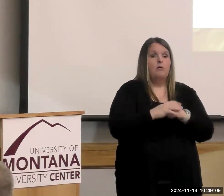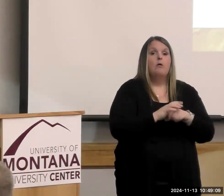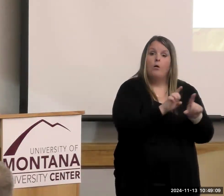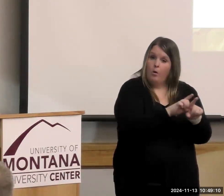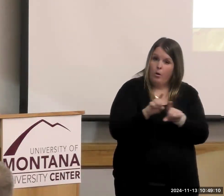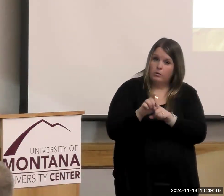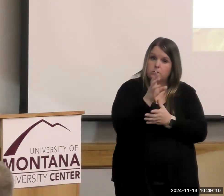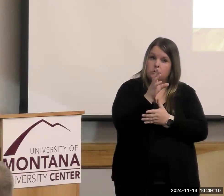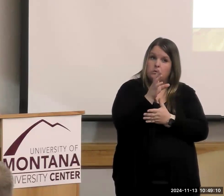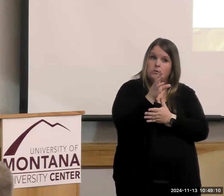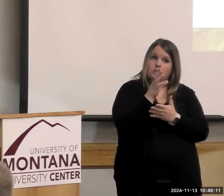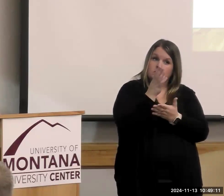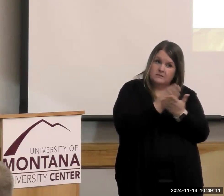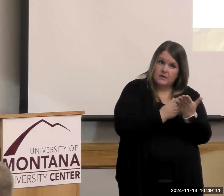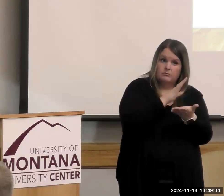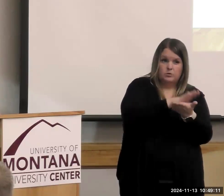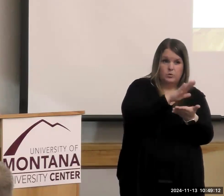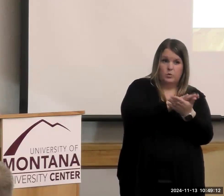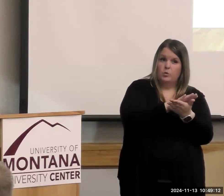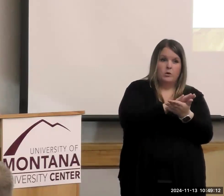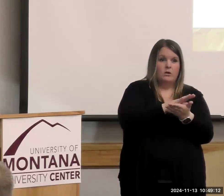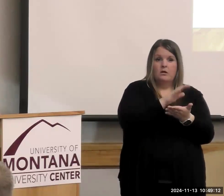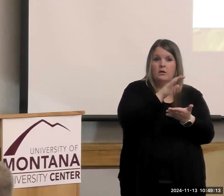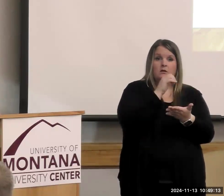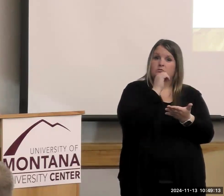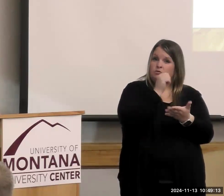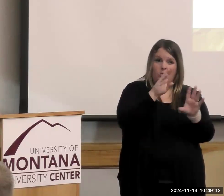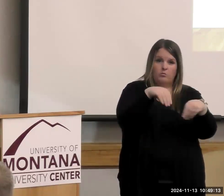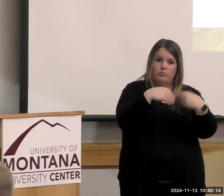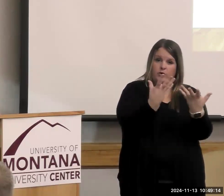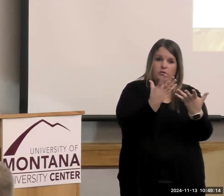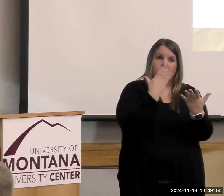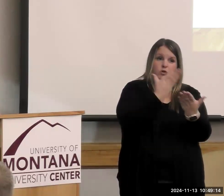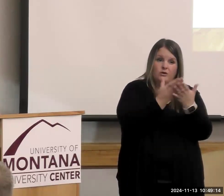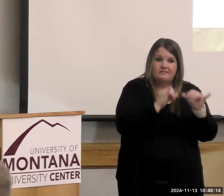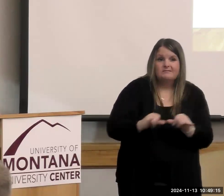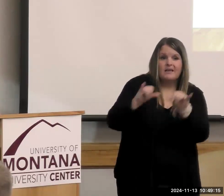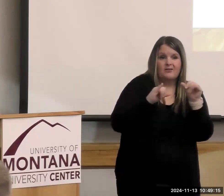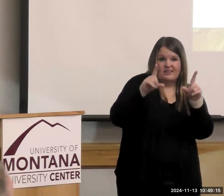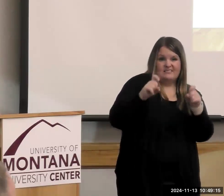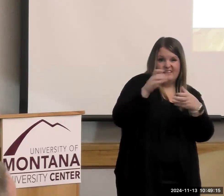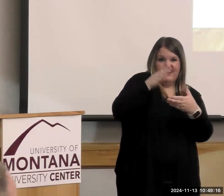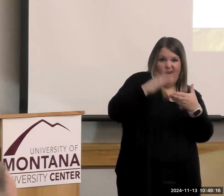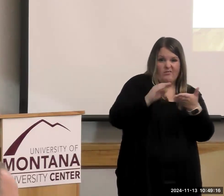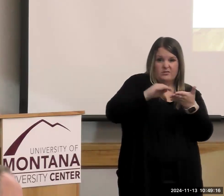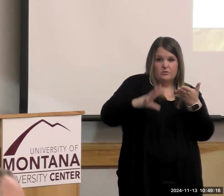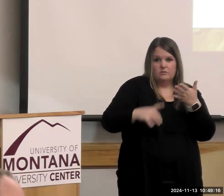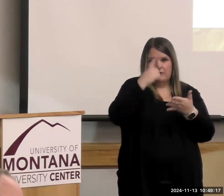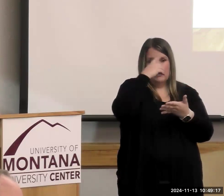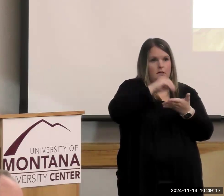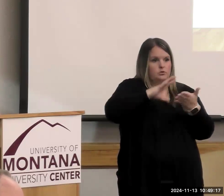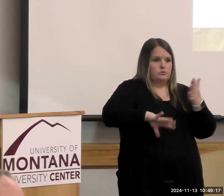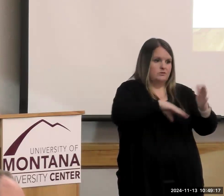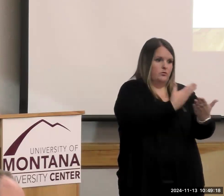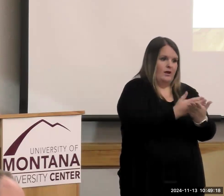some schools to produce good standardized test outcomes for students, because oftentimes students would come to school hungry.